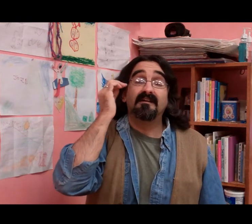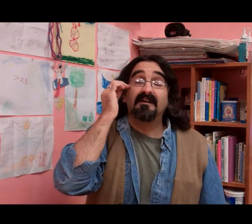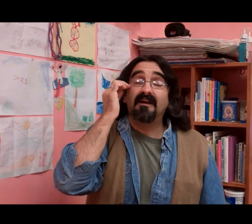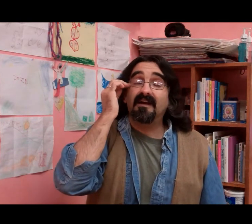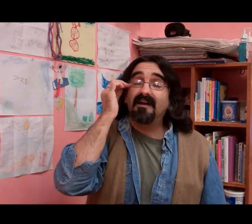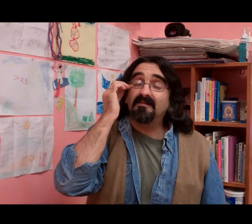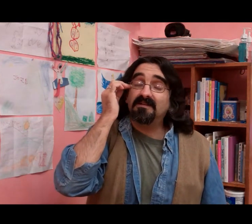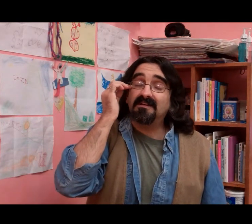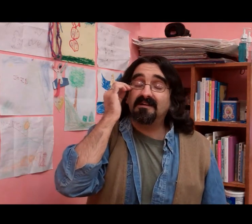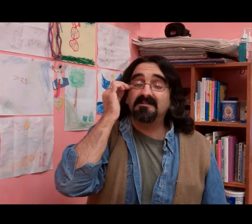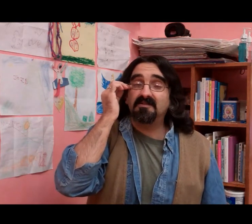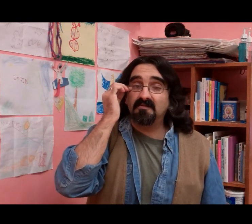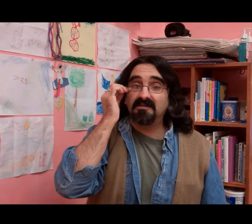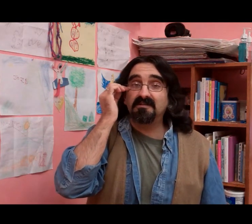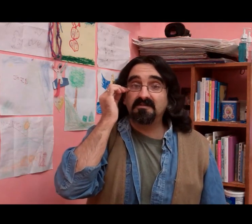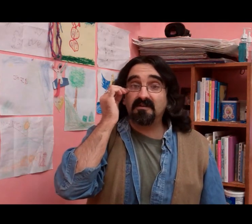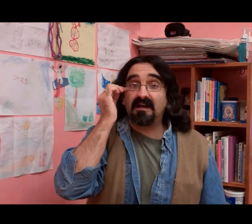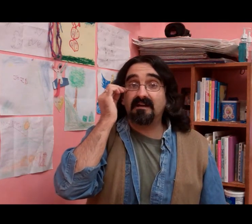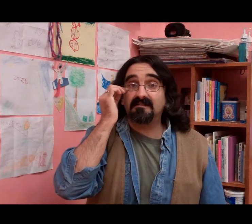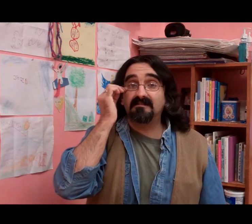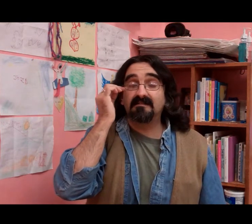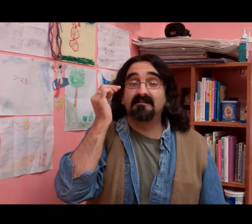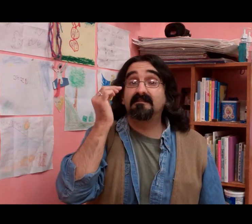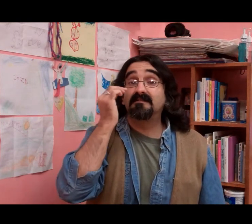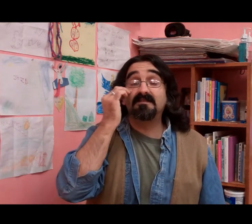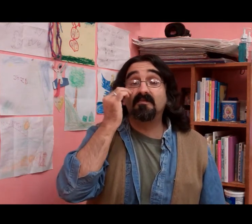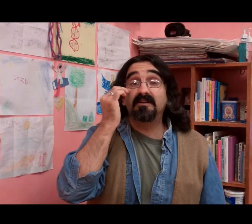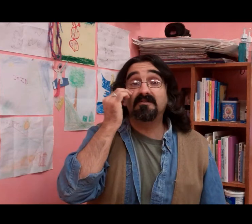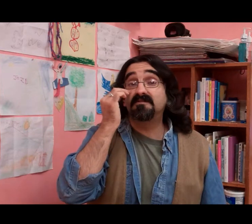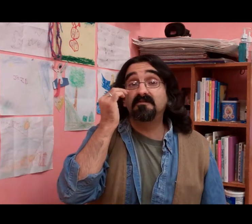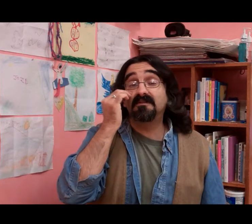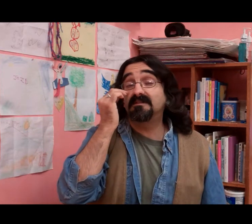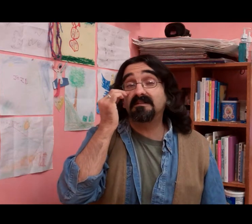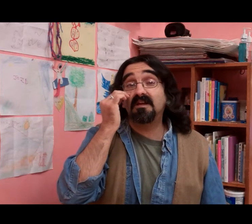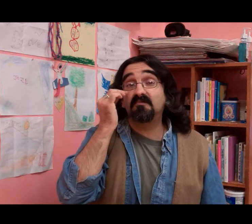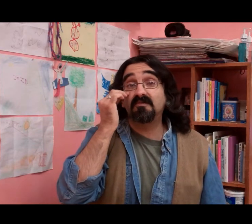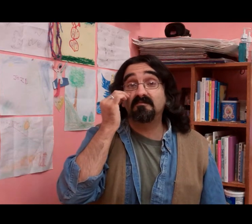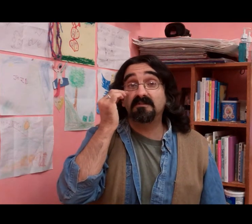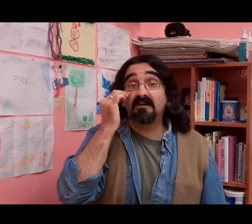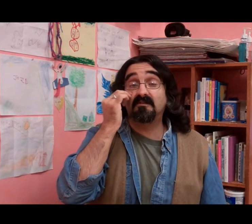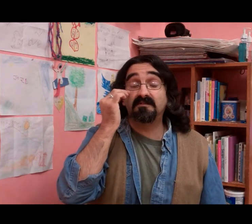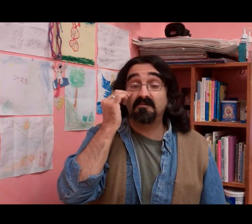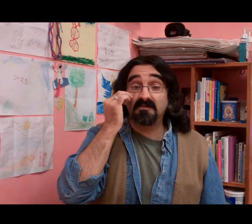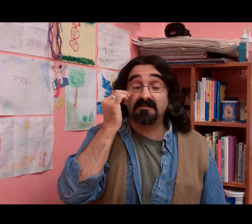And because it will attract someone else doing the same for themselves. It will.